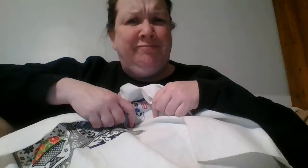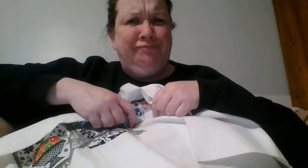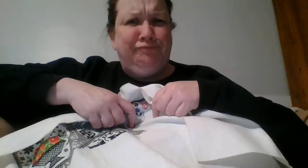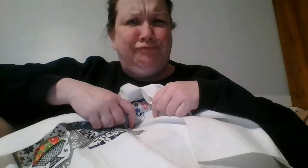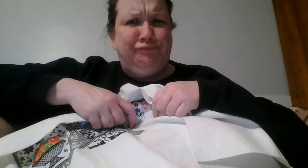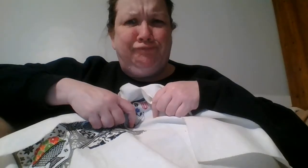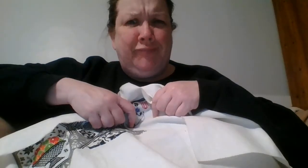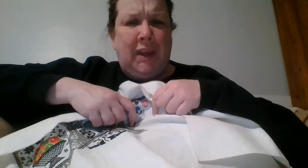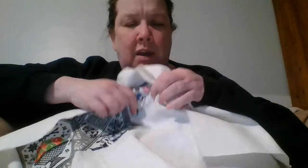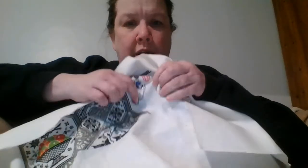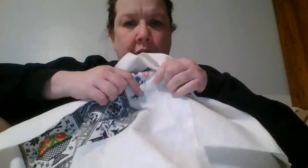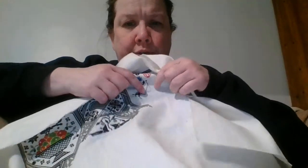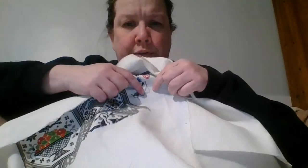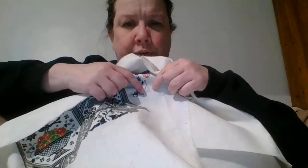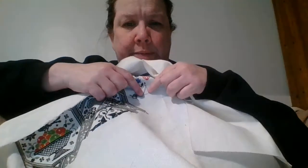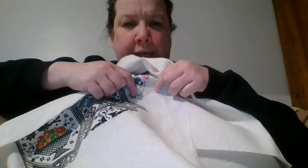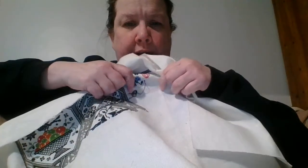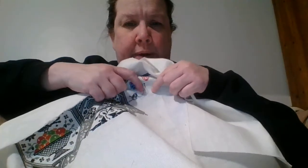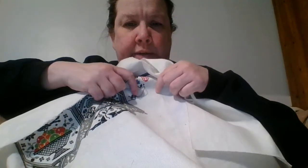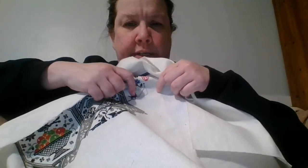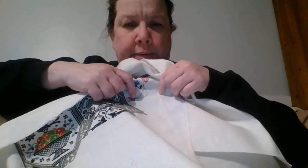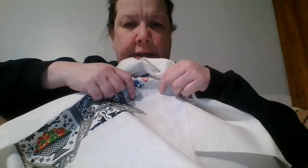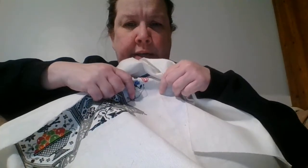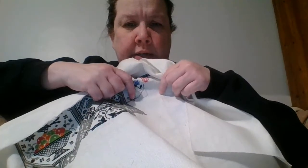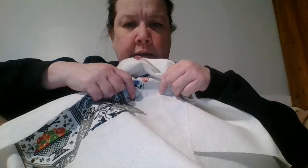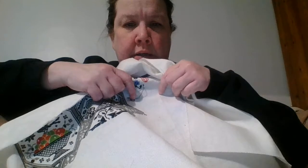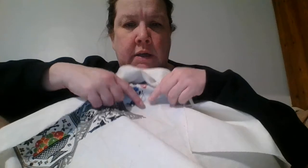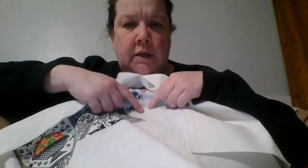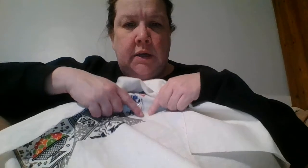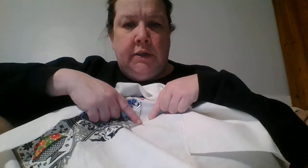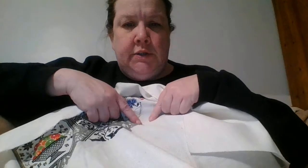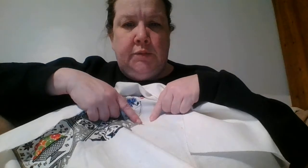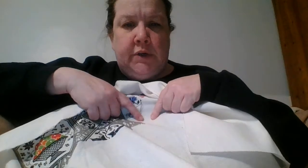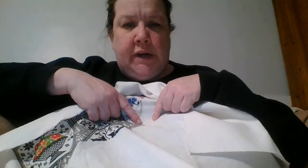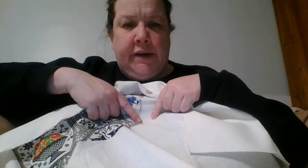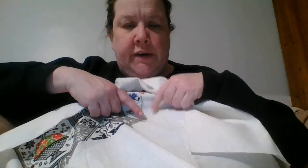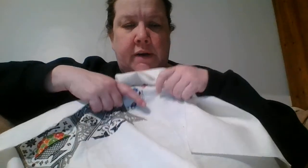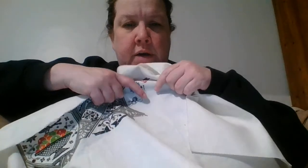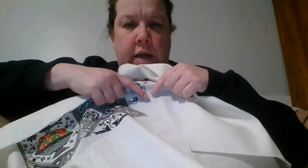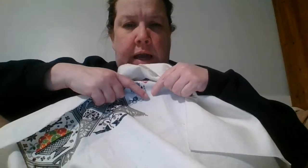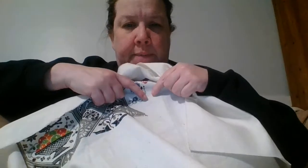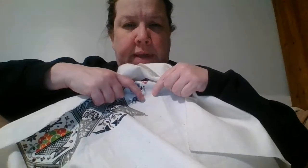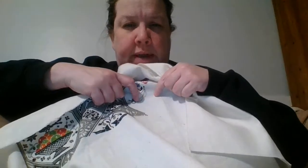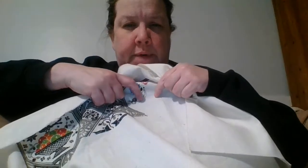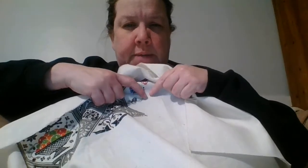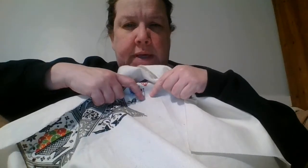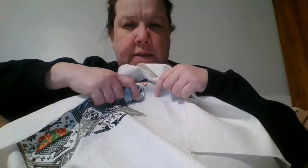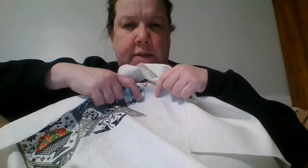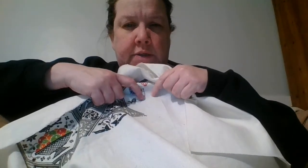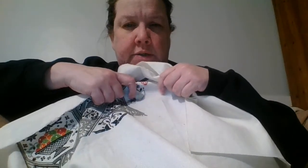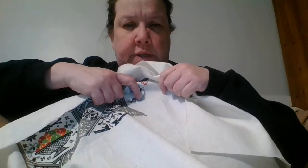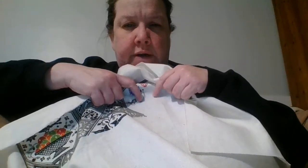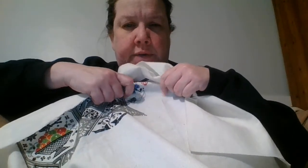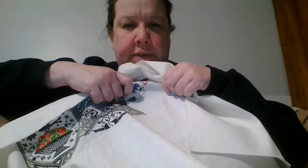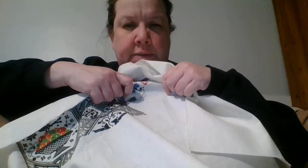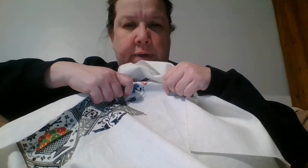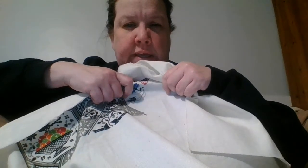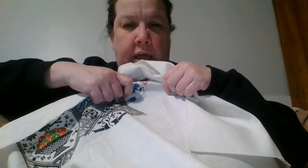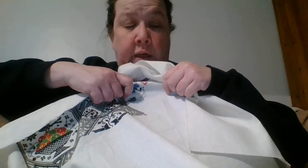two tulips that come out this way and two more down here I think I'm going to make the two that go this way yellow